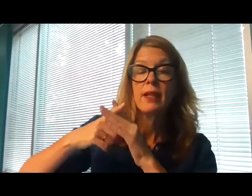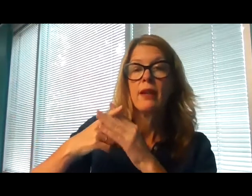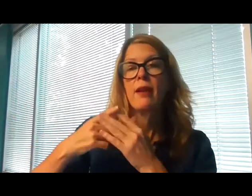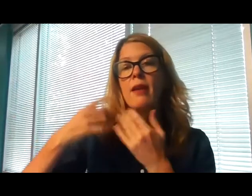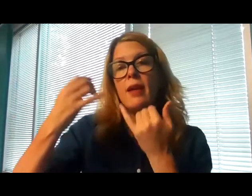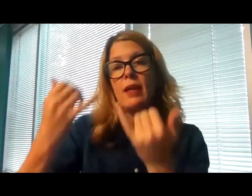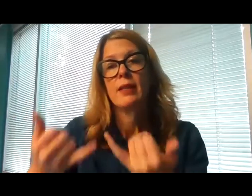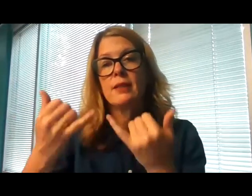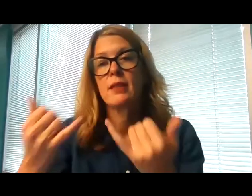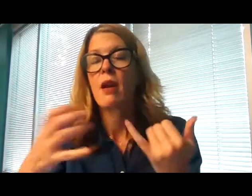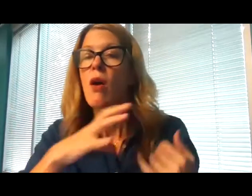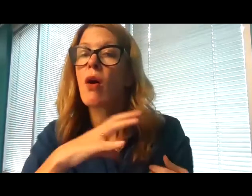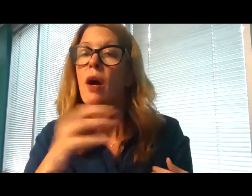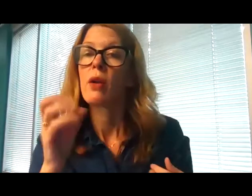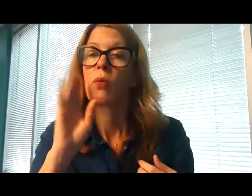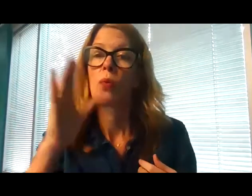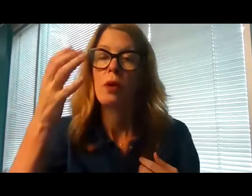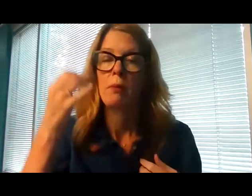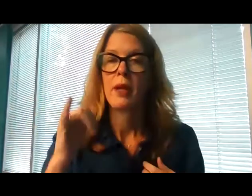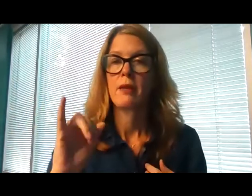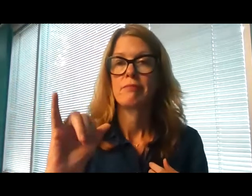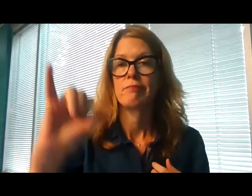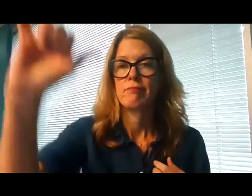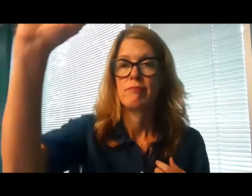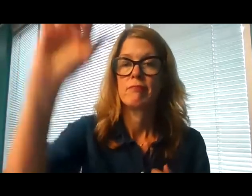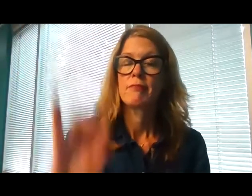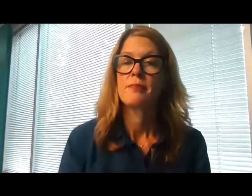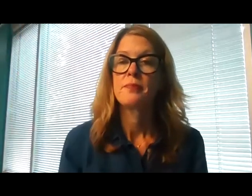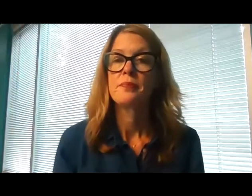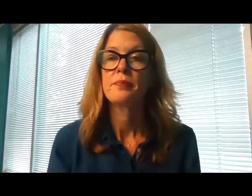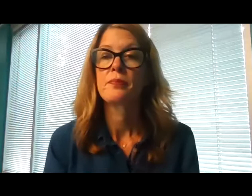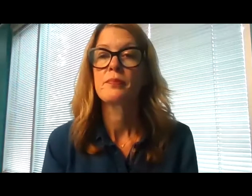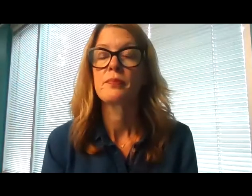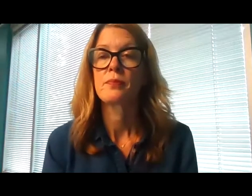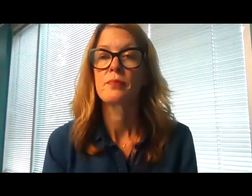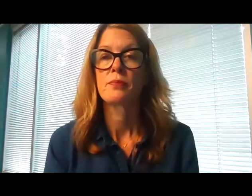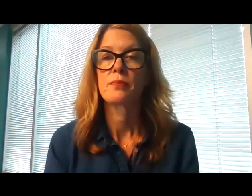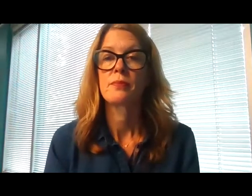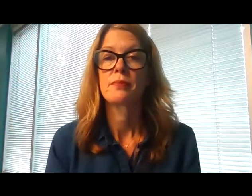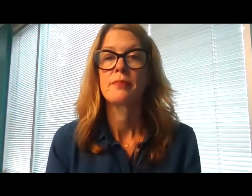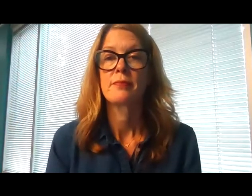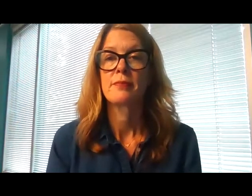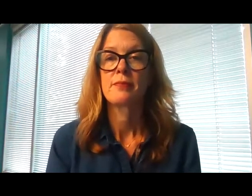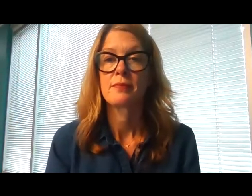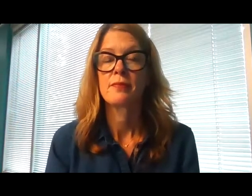is now, and will be forever.